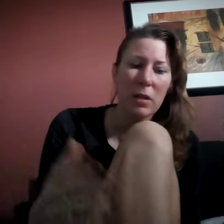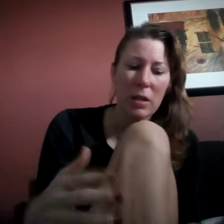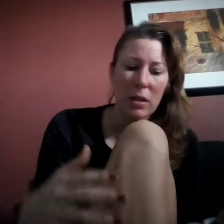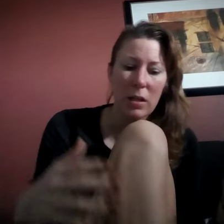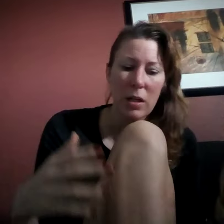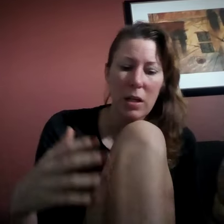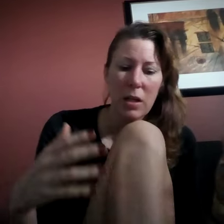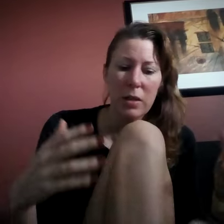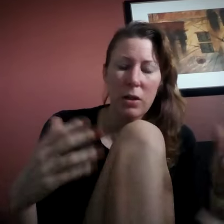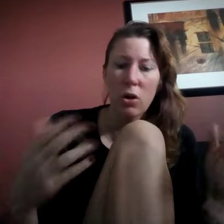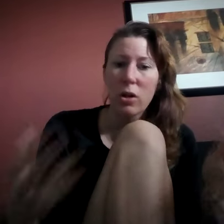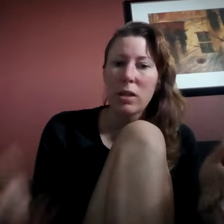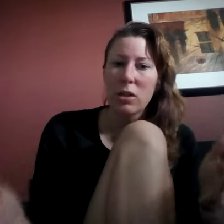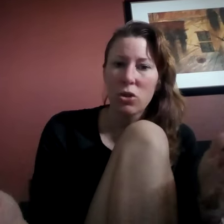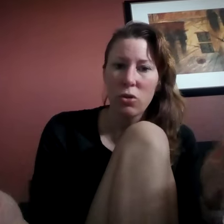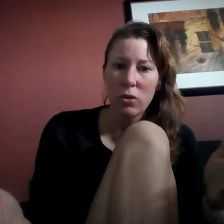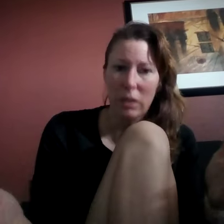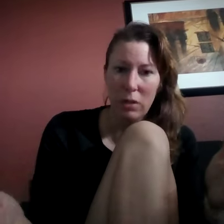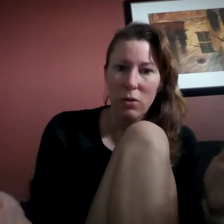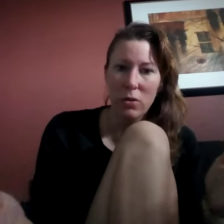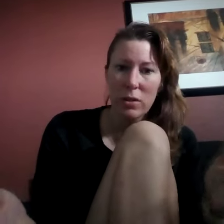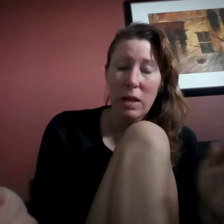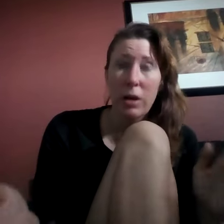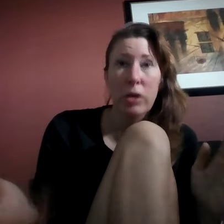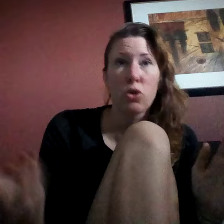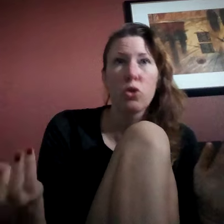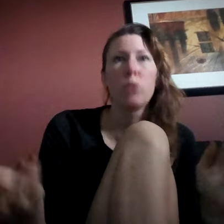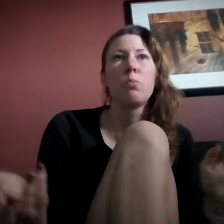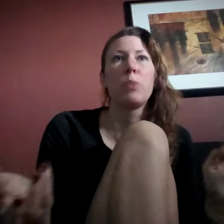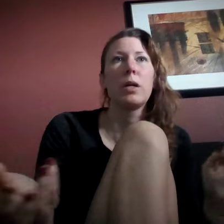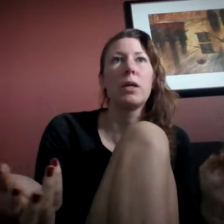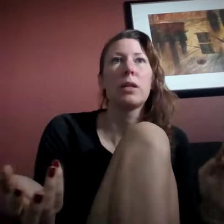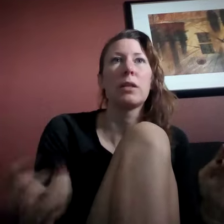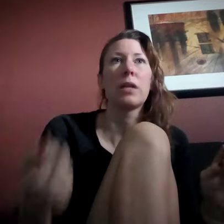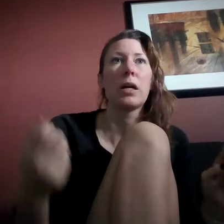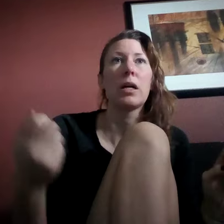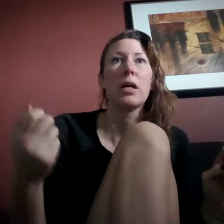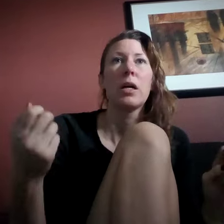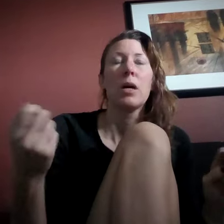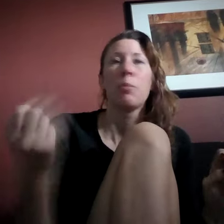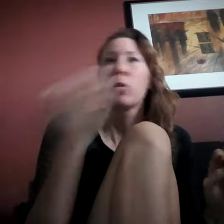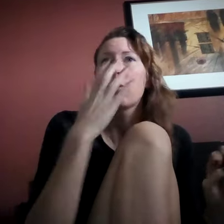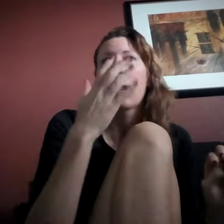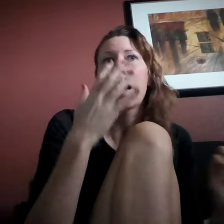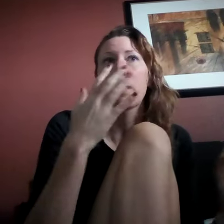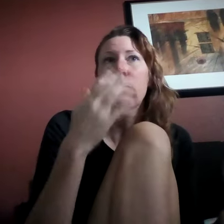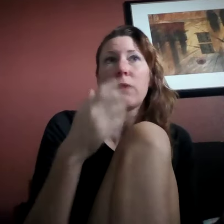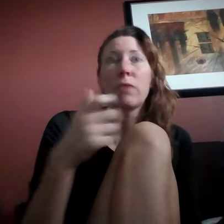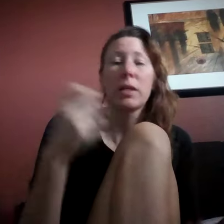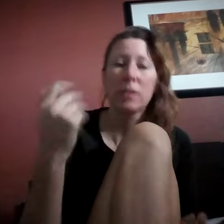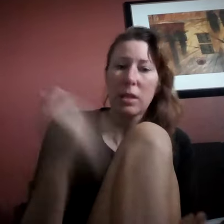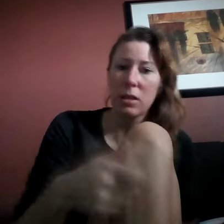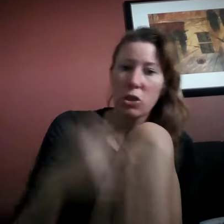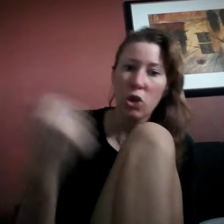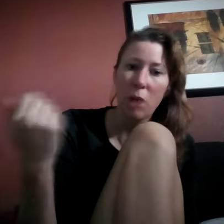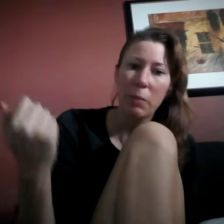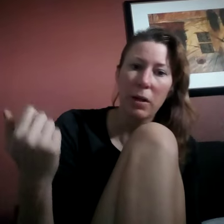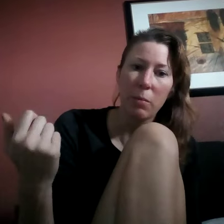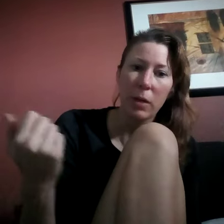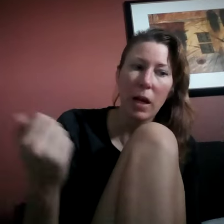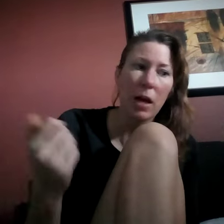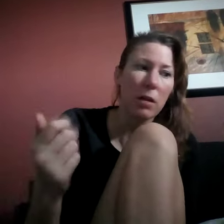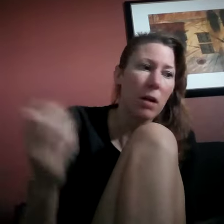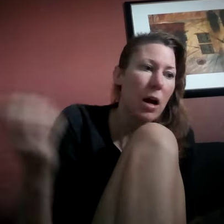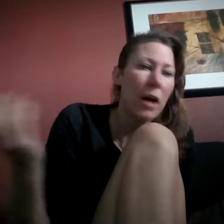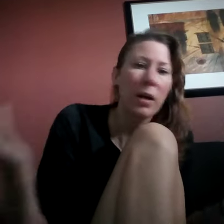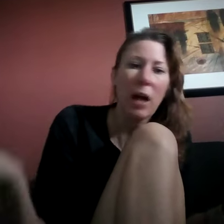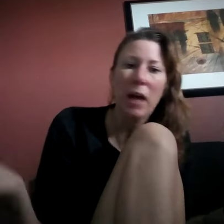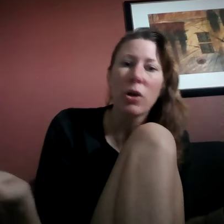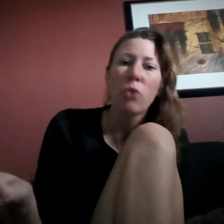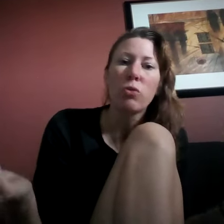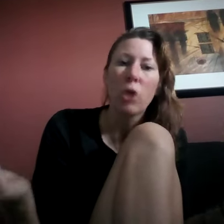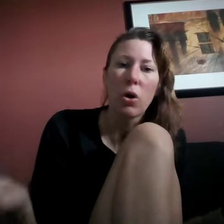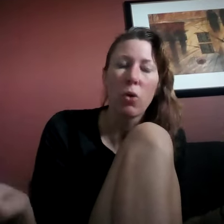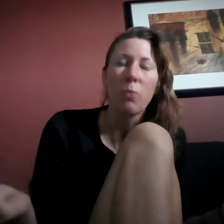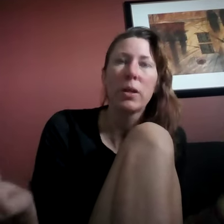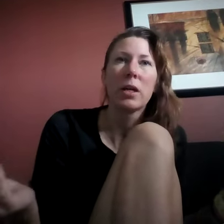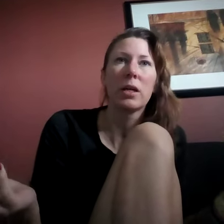think there are additional needles. Now, it could be that they put a rag in my face and then shot me up again. I, I don't know because,